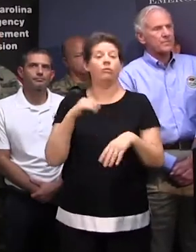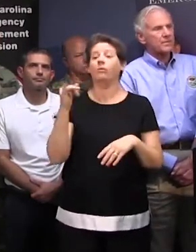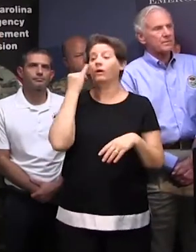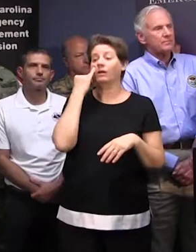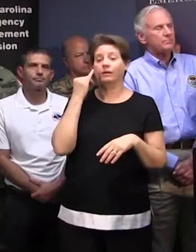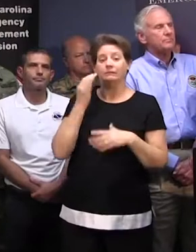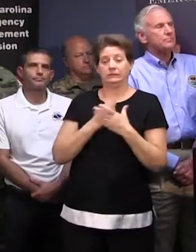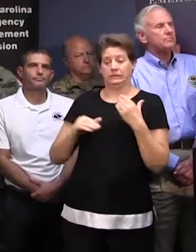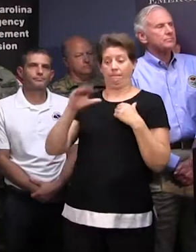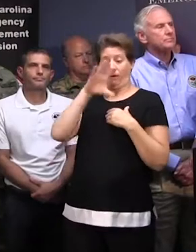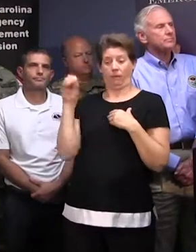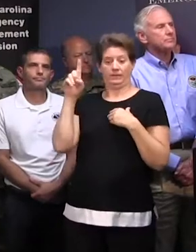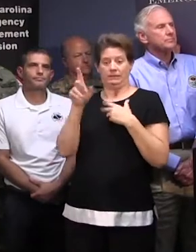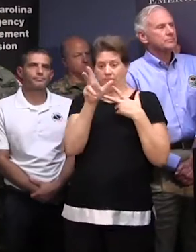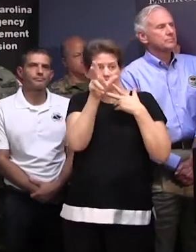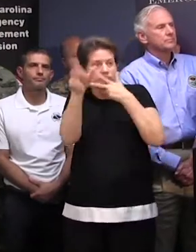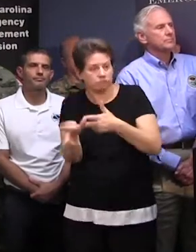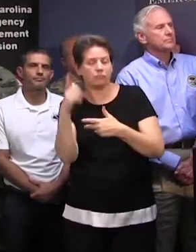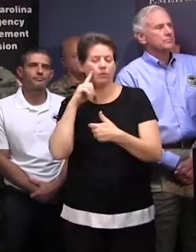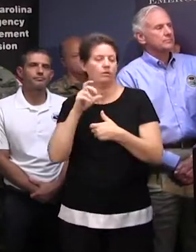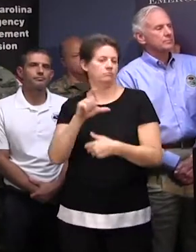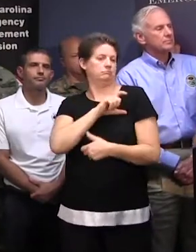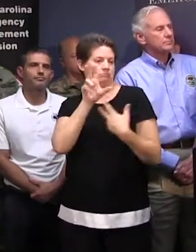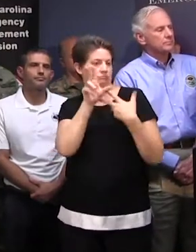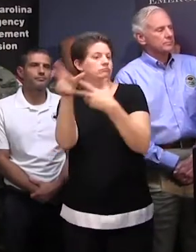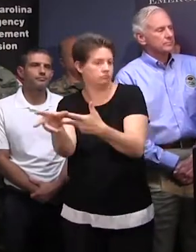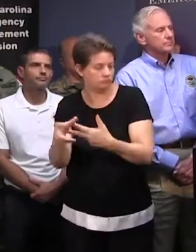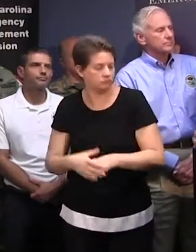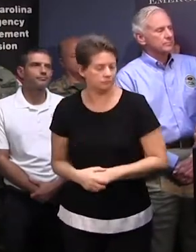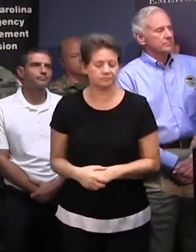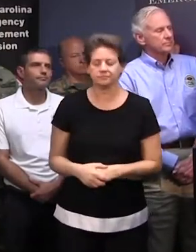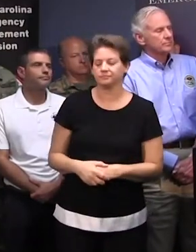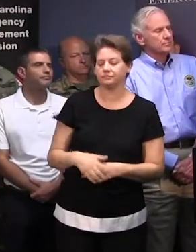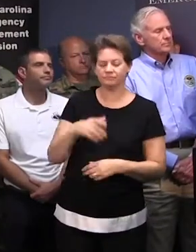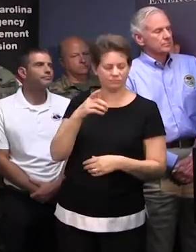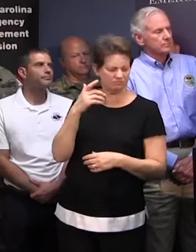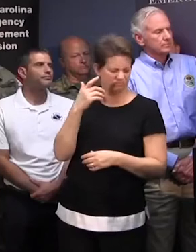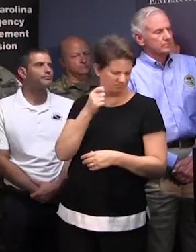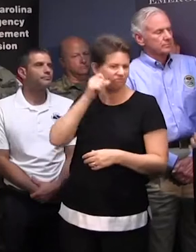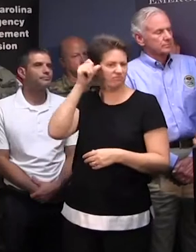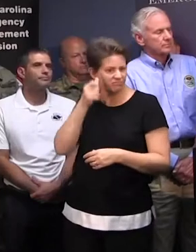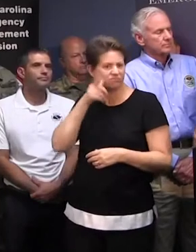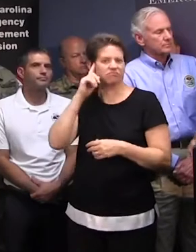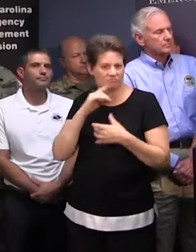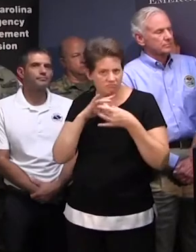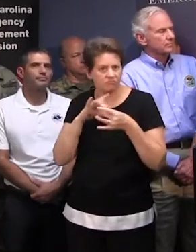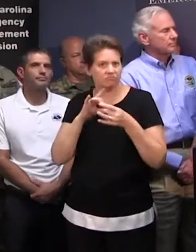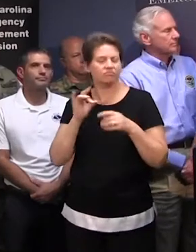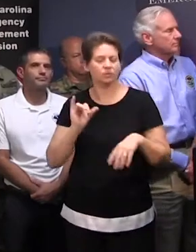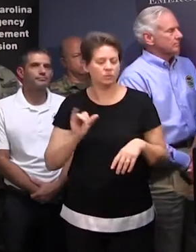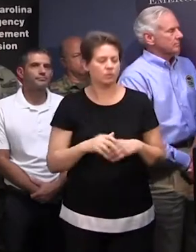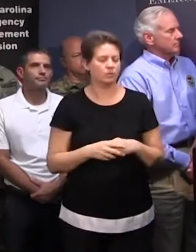for some utility vehicles. And I know the Governor mentioned it earlier. We mentioned it yesterday. But I just want to